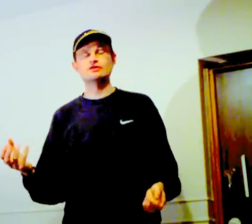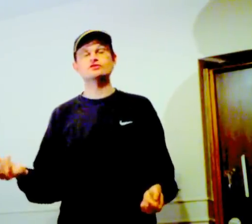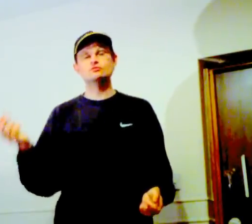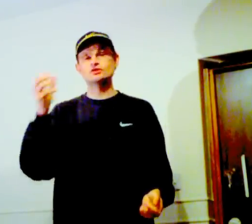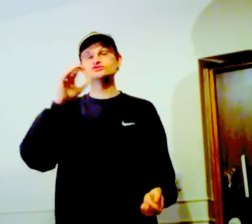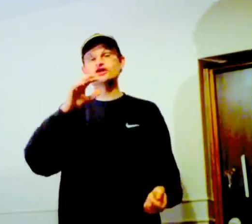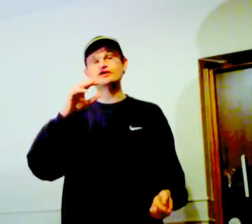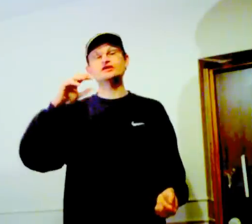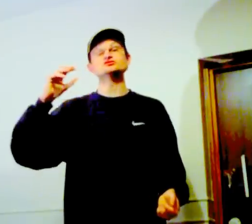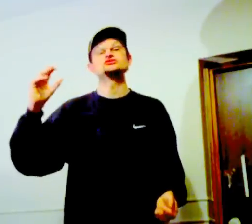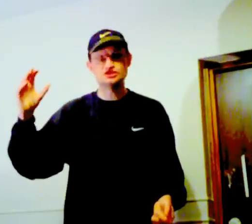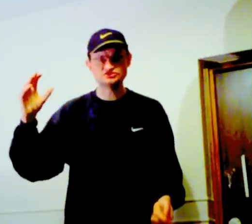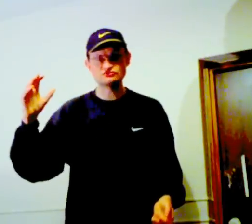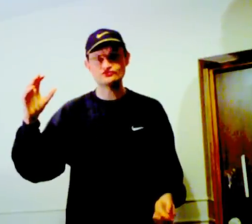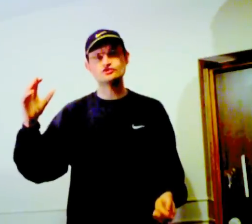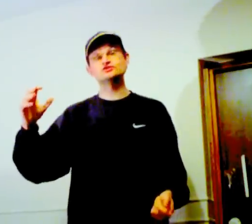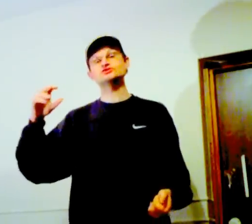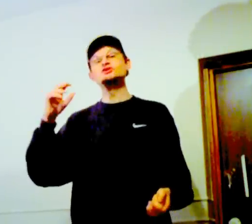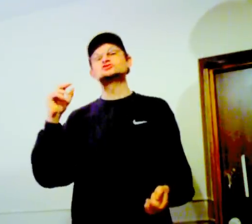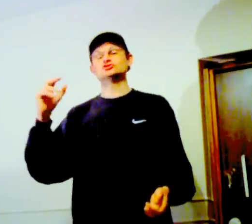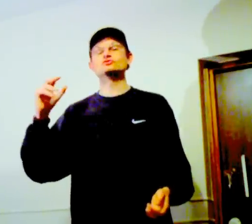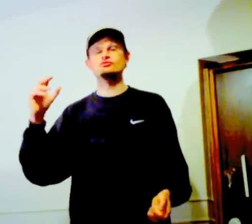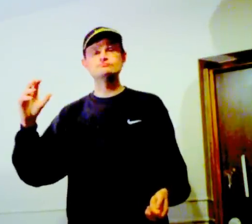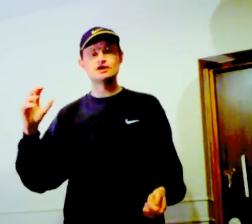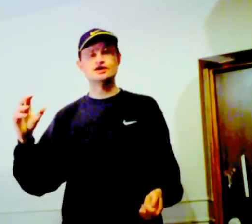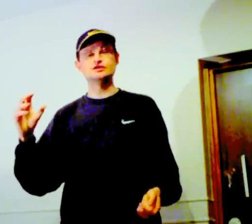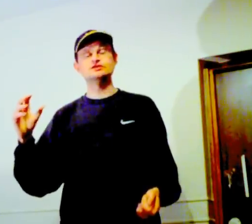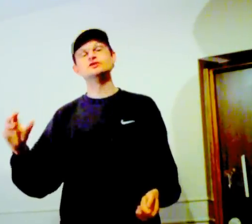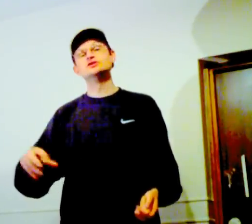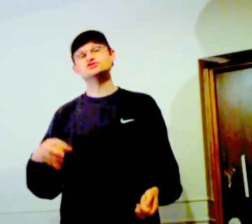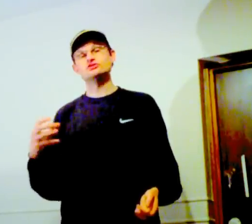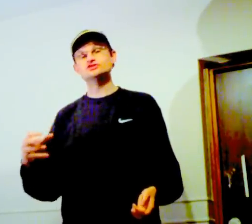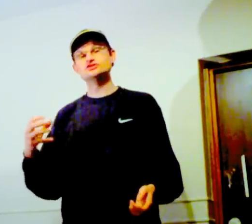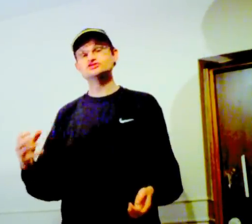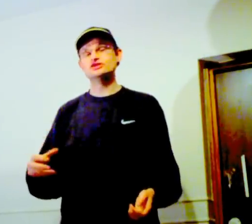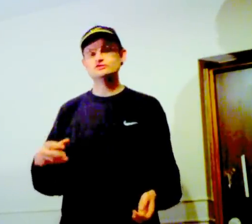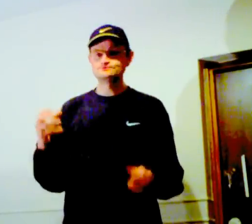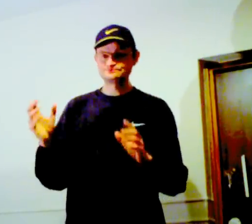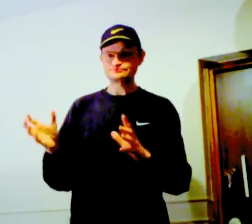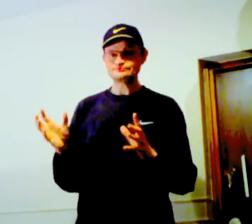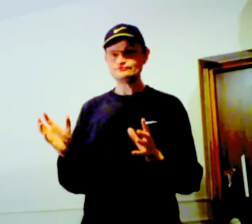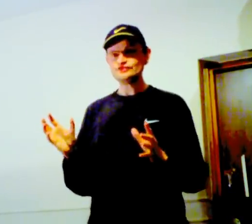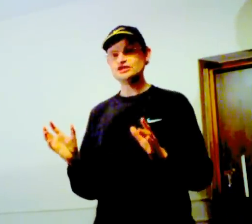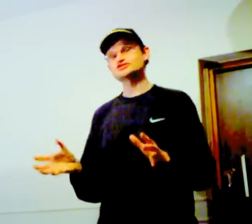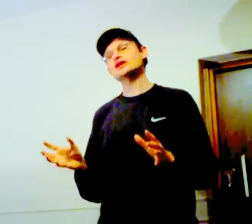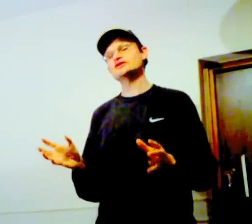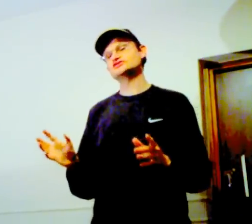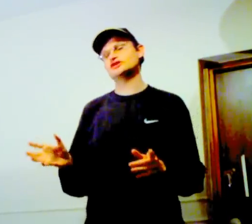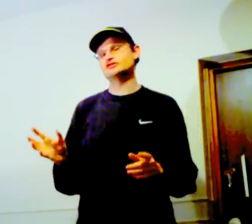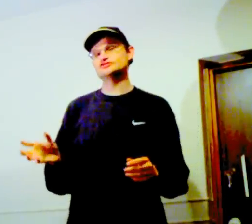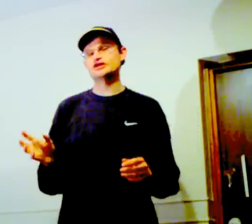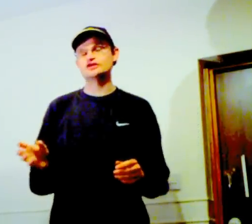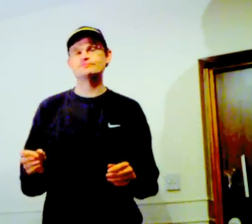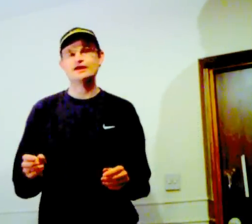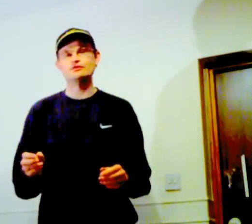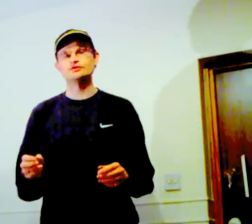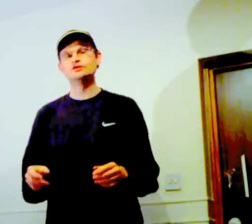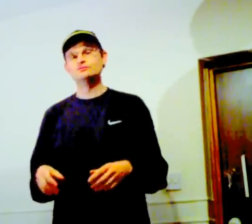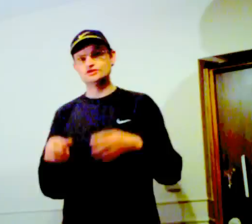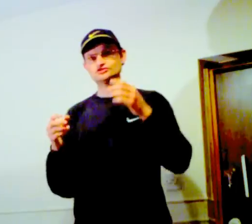alright. And the word psychic just refers to the mind. So it is still a psychic skill and a psychic power. But it's